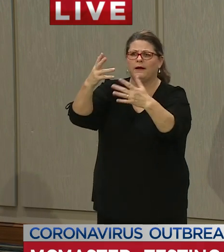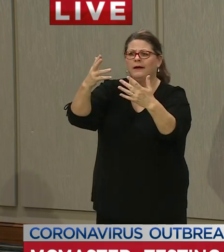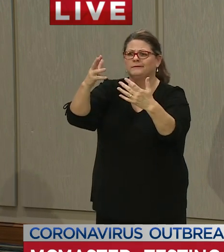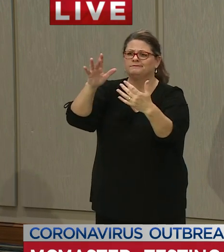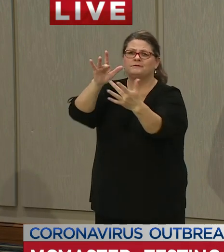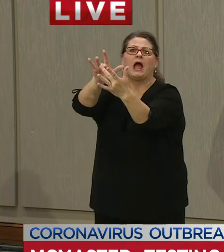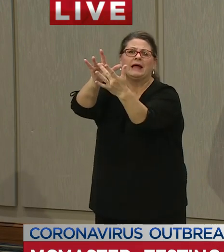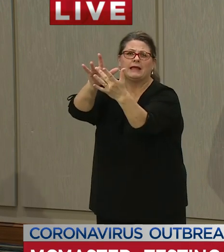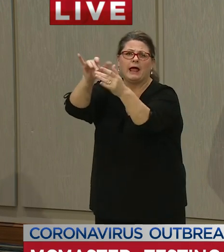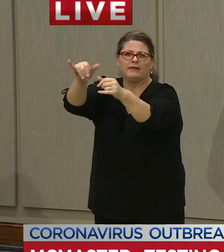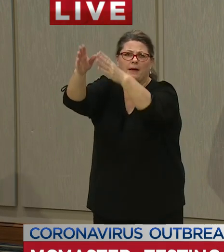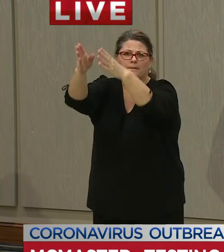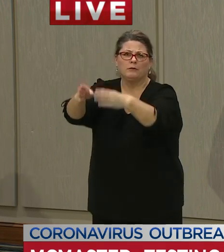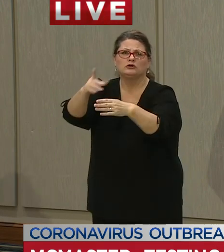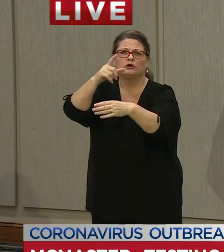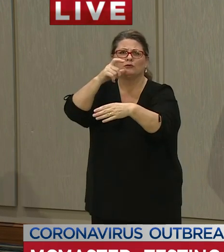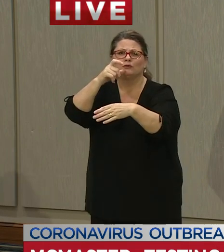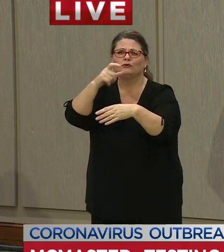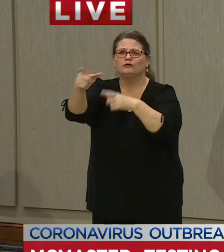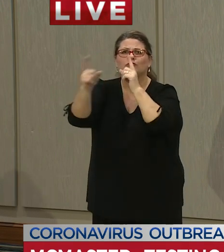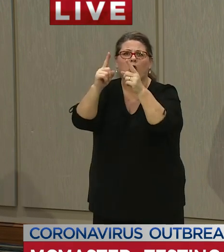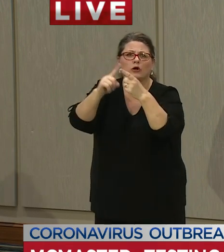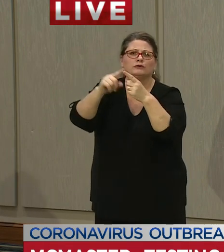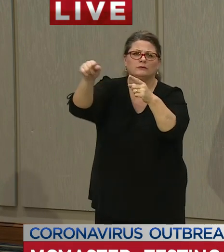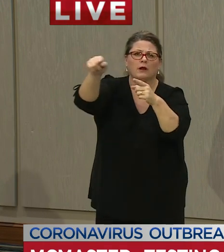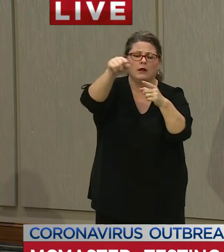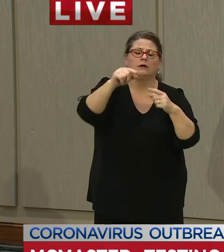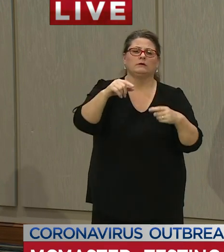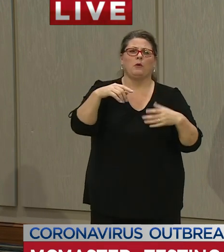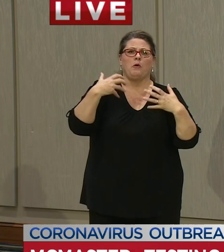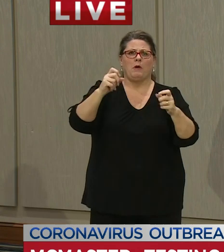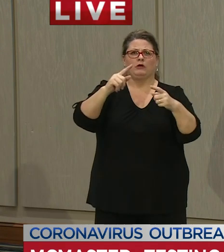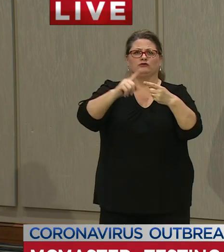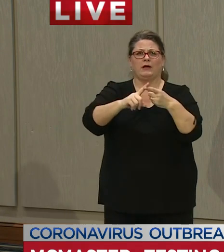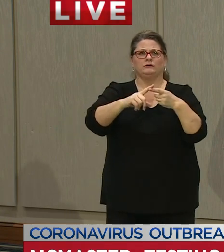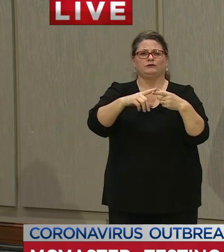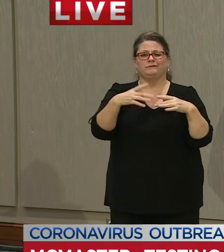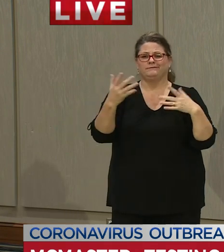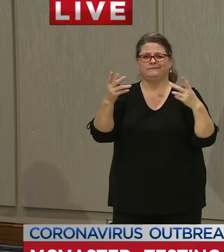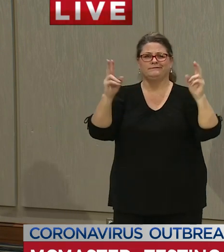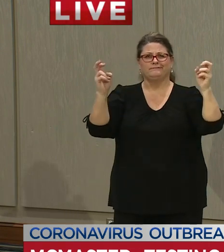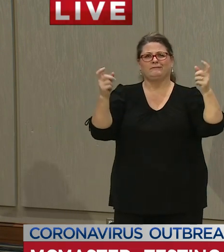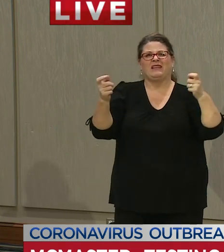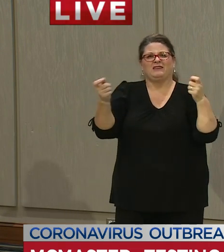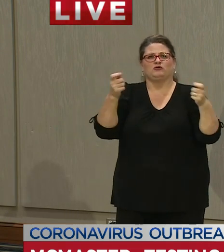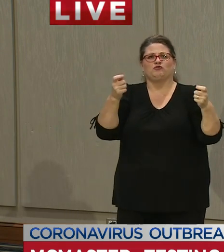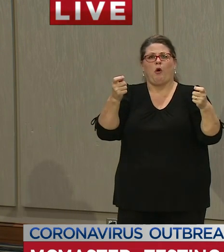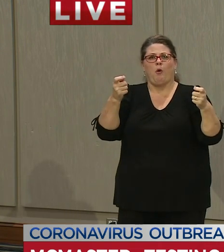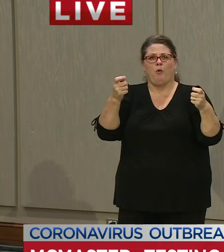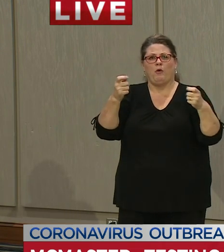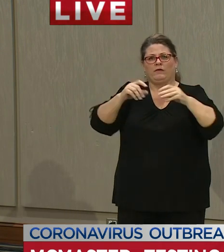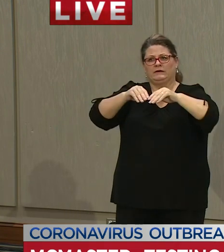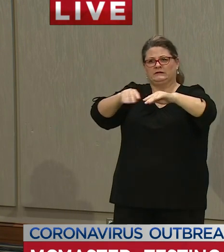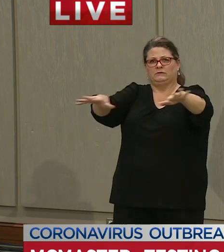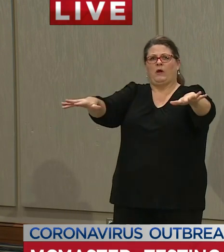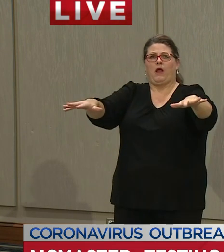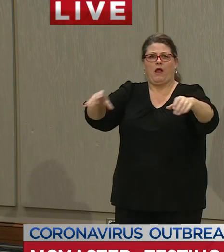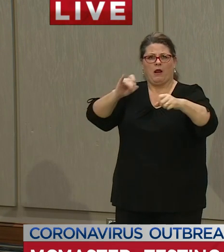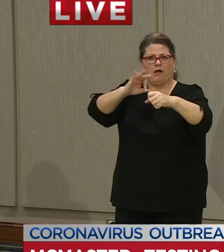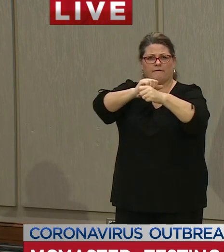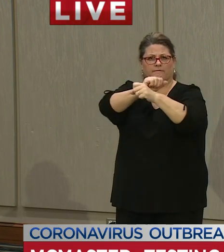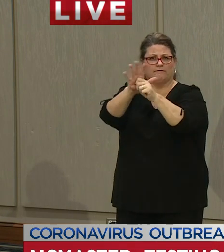that that's how we're going to control the the disease and we have to be very aggressive about it that's why we are